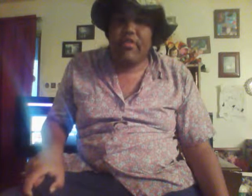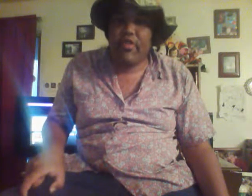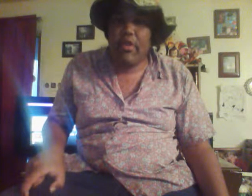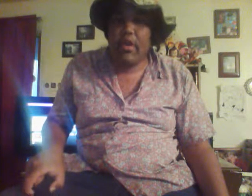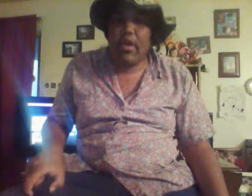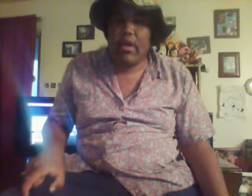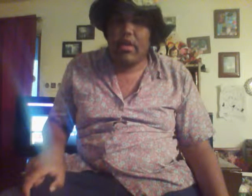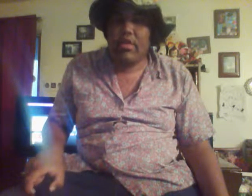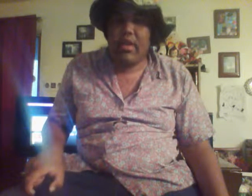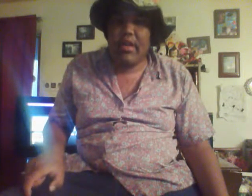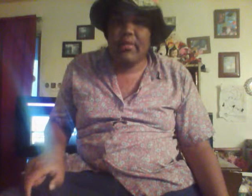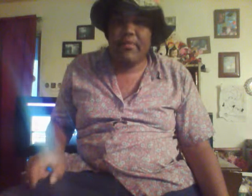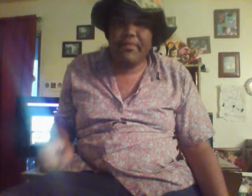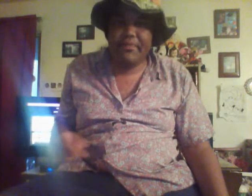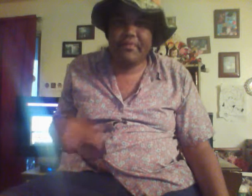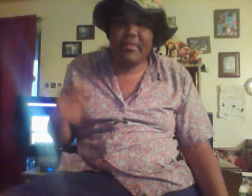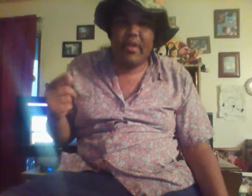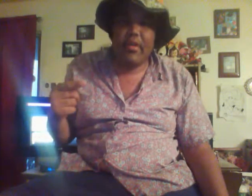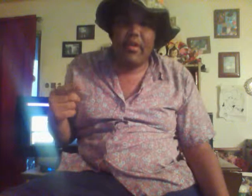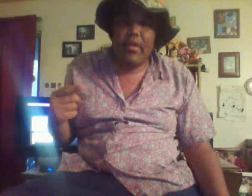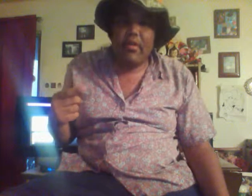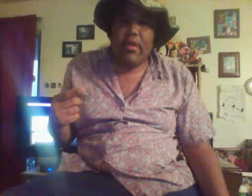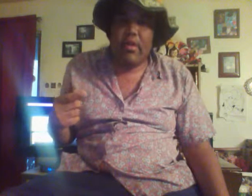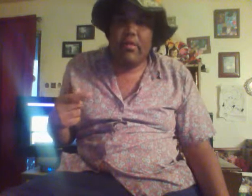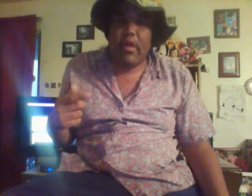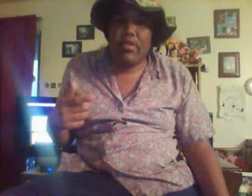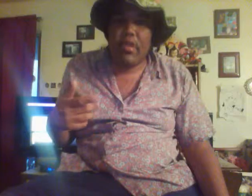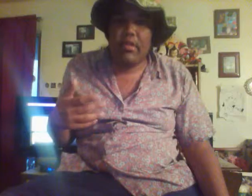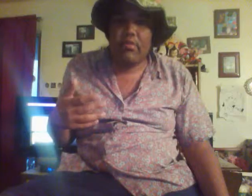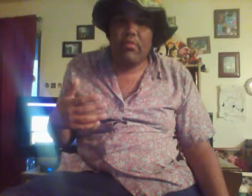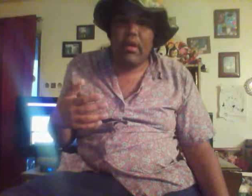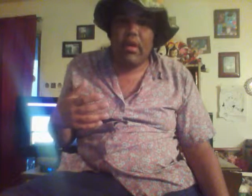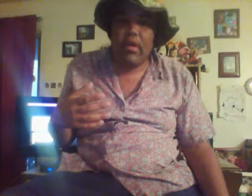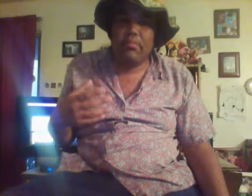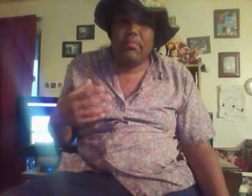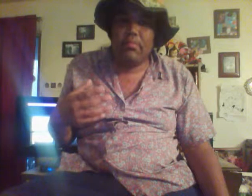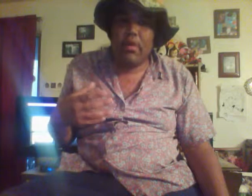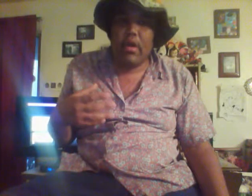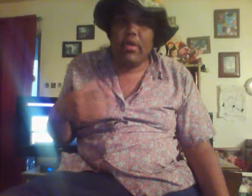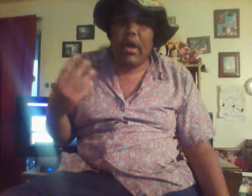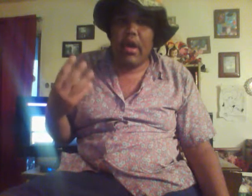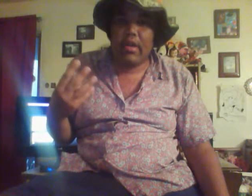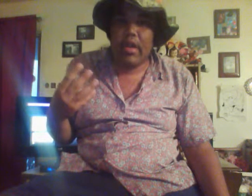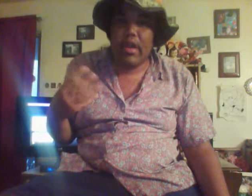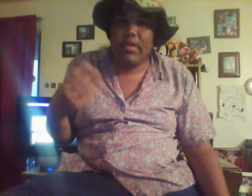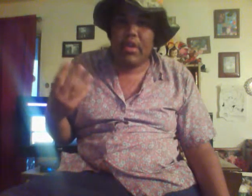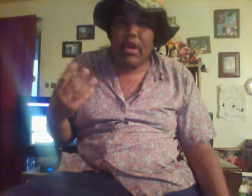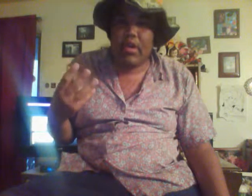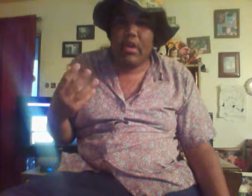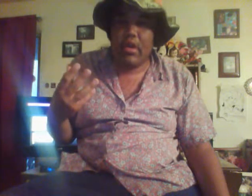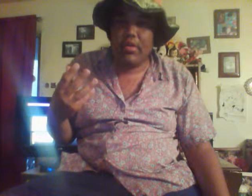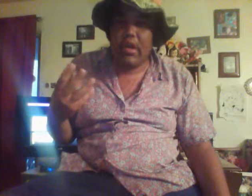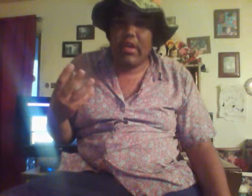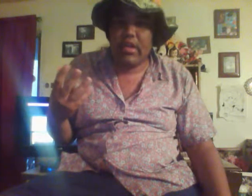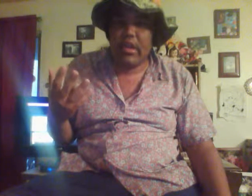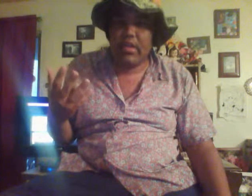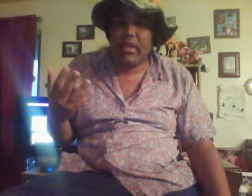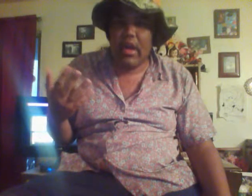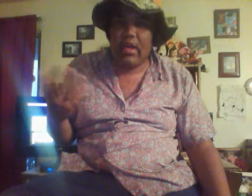Floyd as like... As like... A... A dark head... A dark head... guy